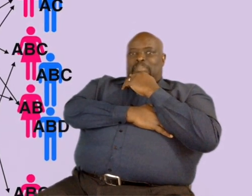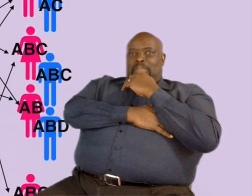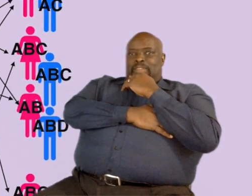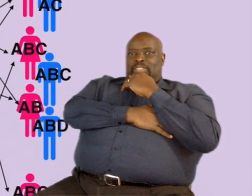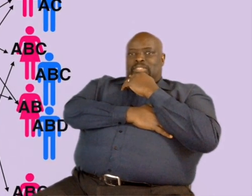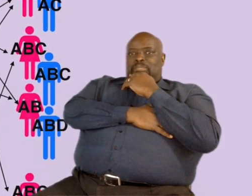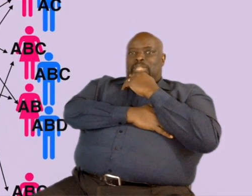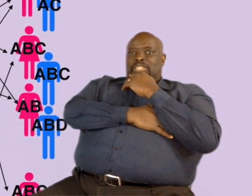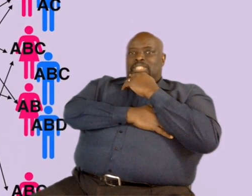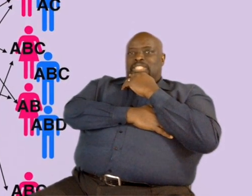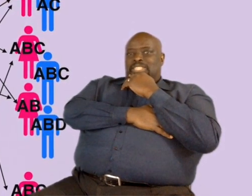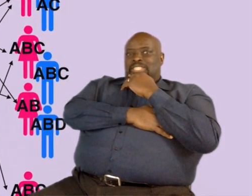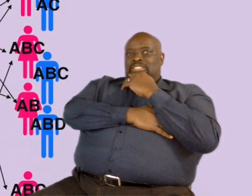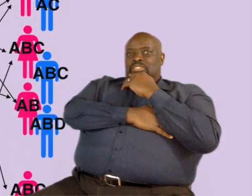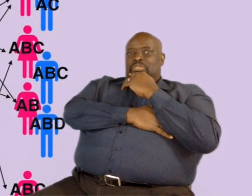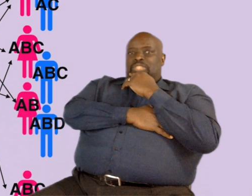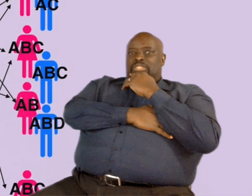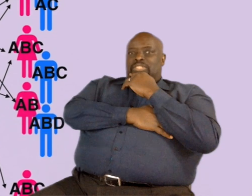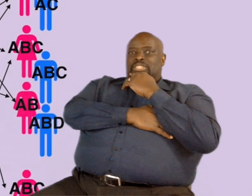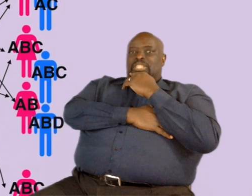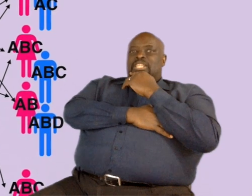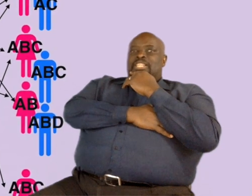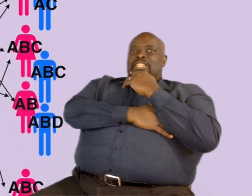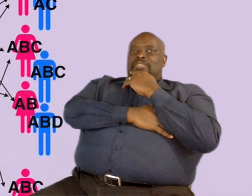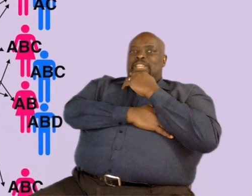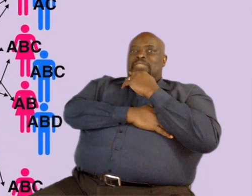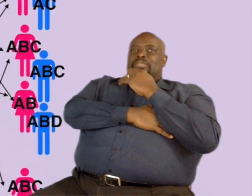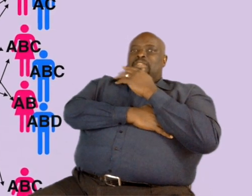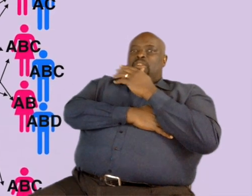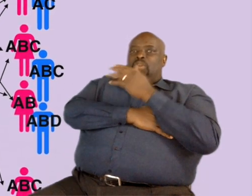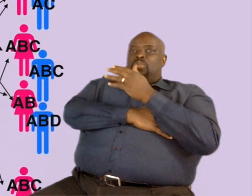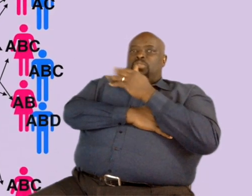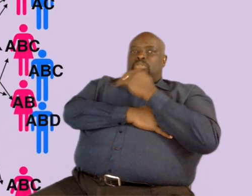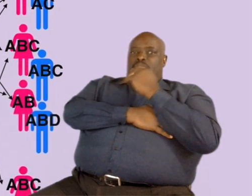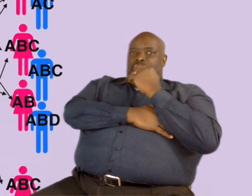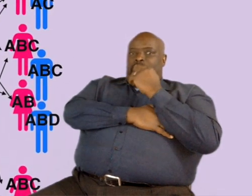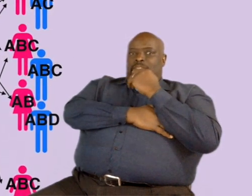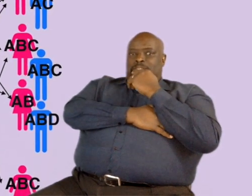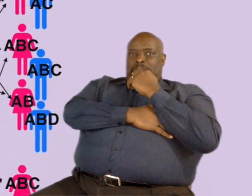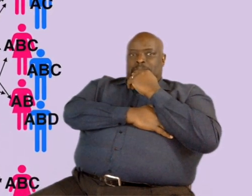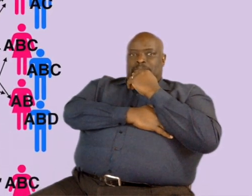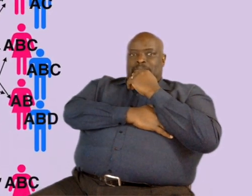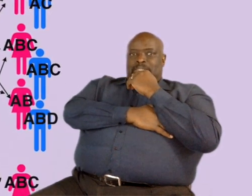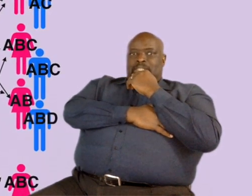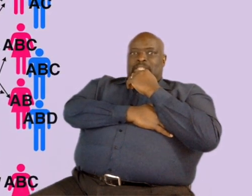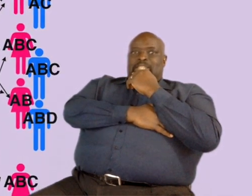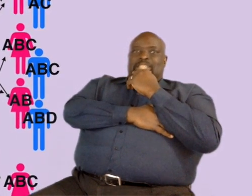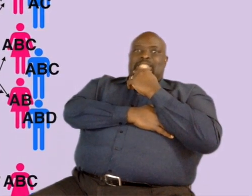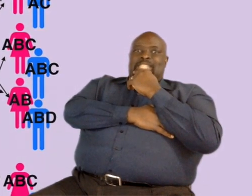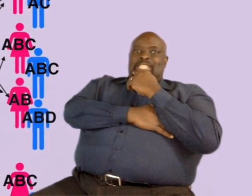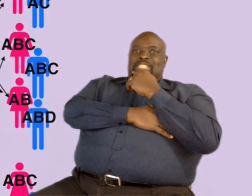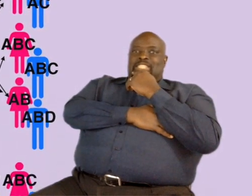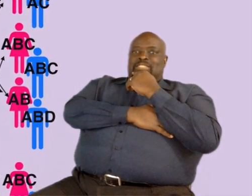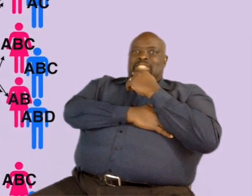parents, plus this new generation develop their own new defects. Thus, each generation